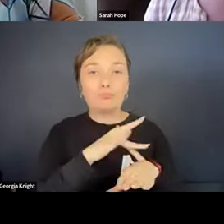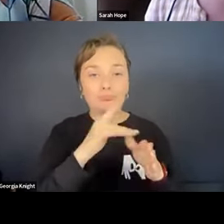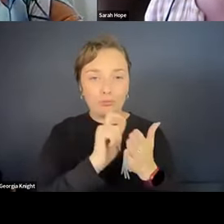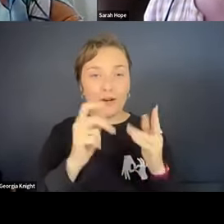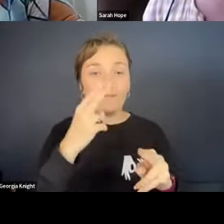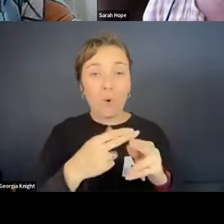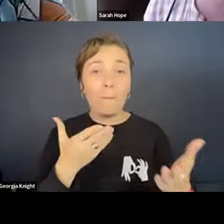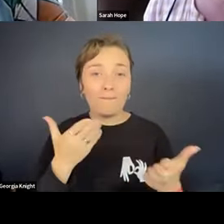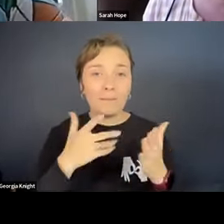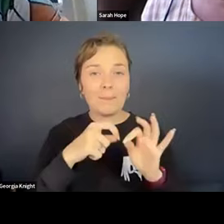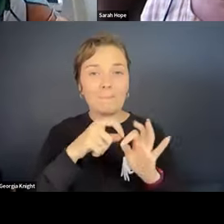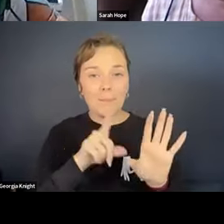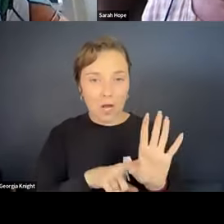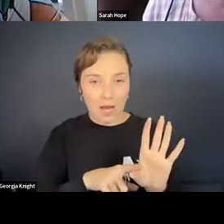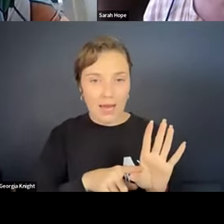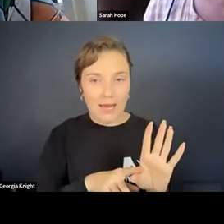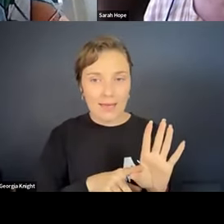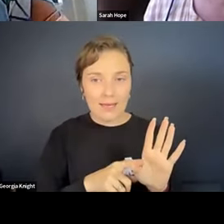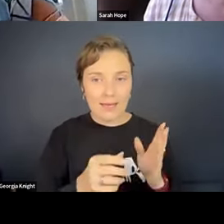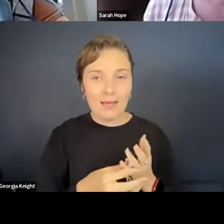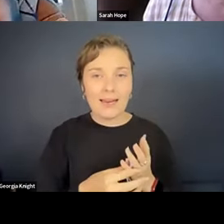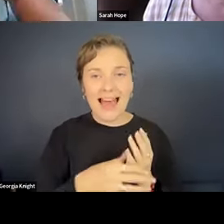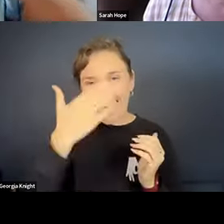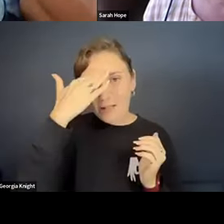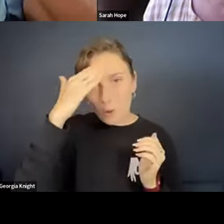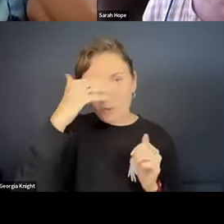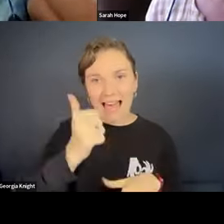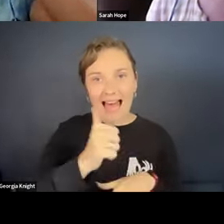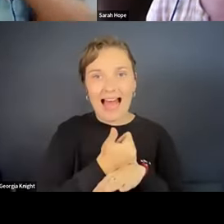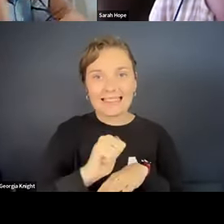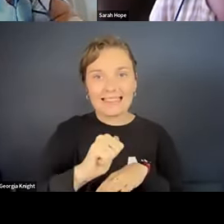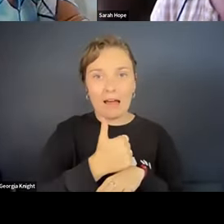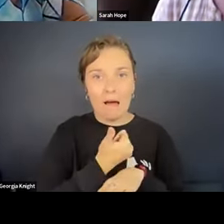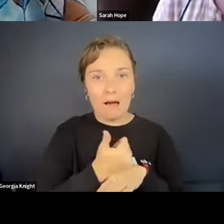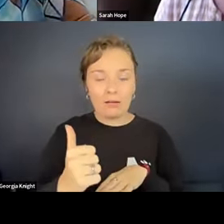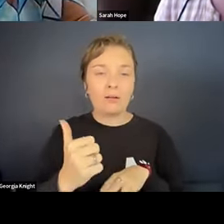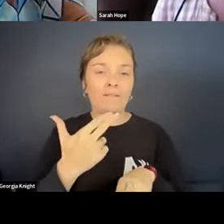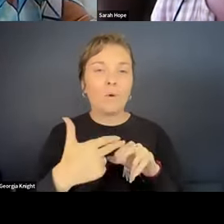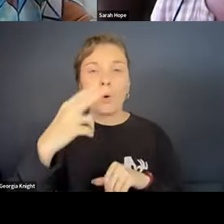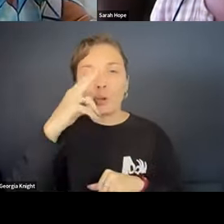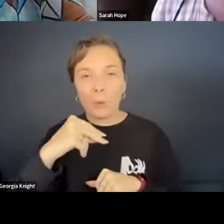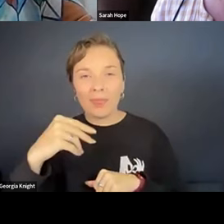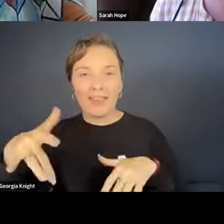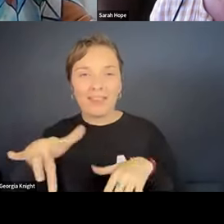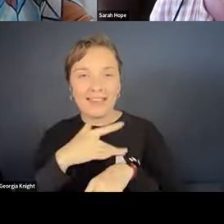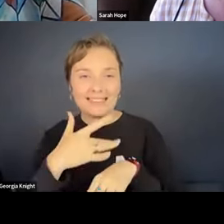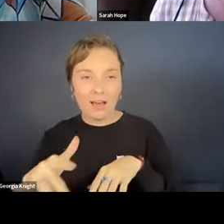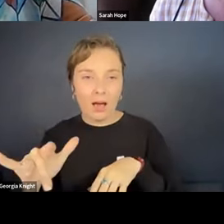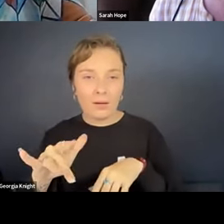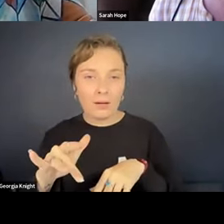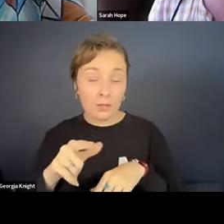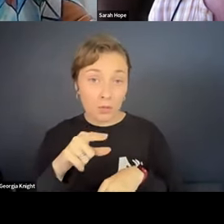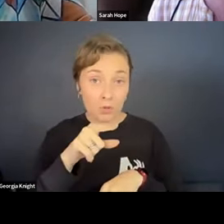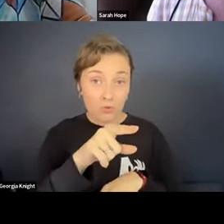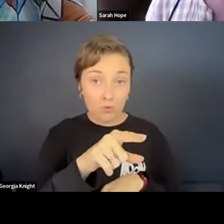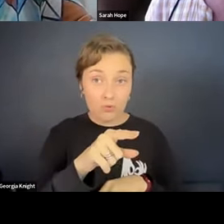performance by adult actors or for youth theatre. Yeah. Would